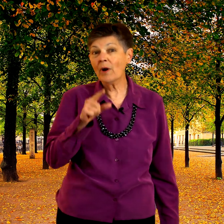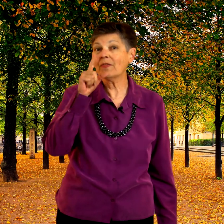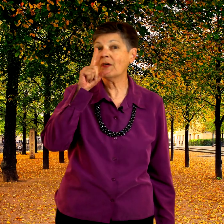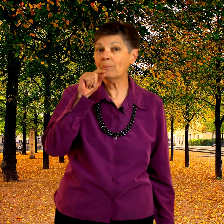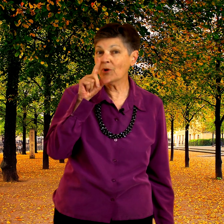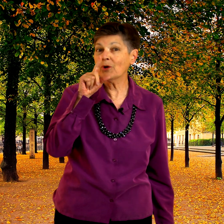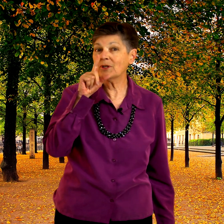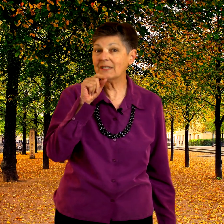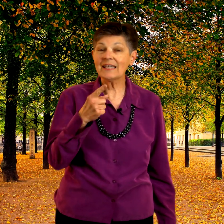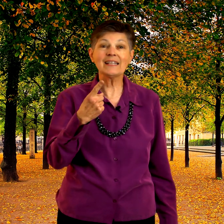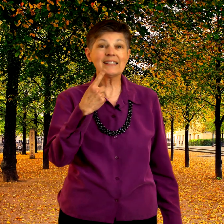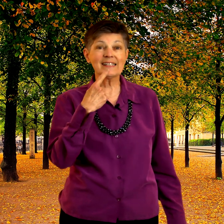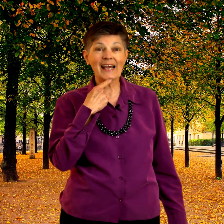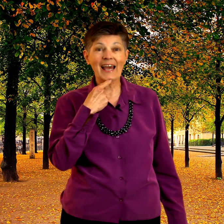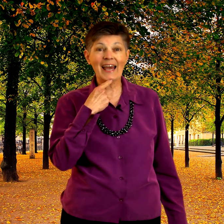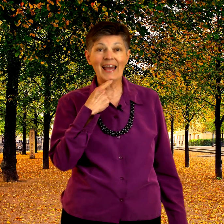what the bird did say